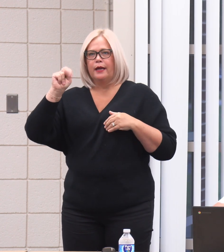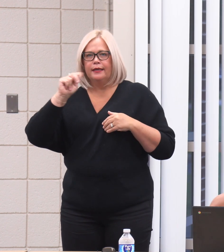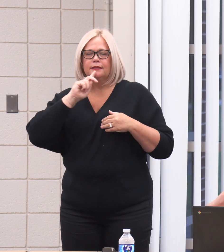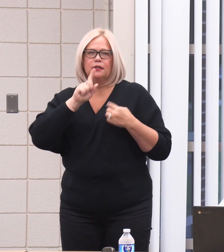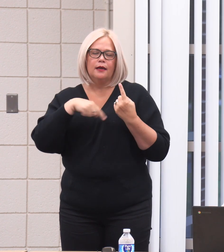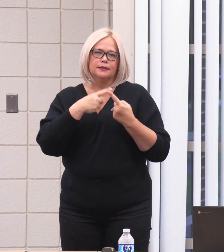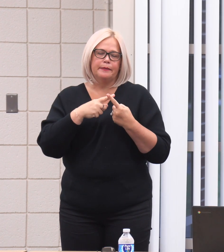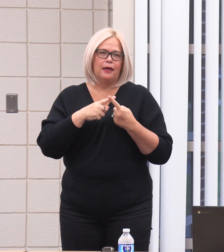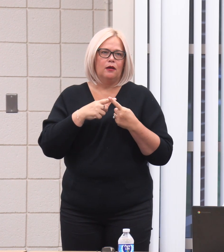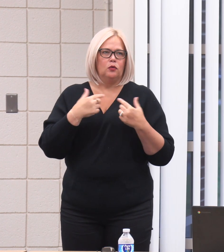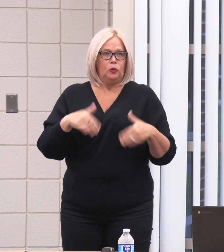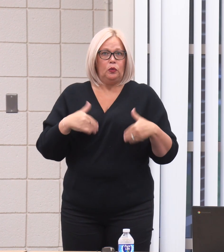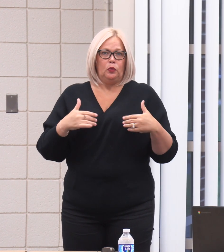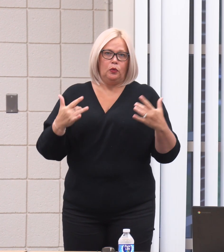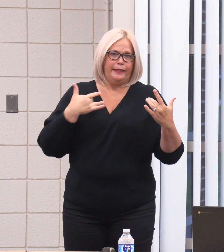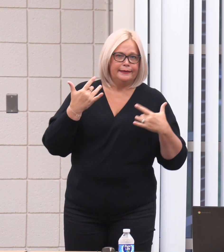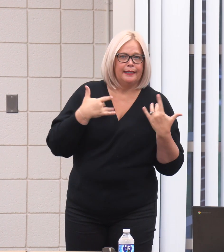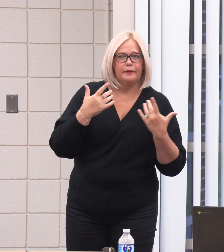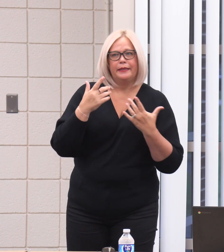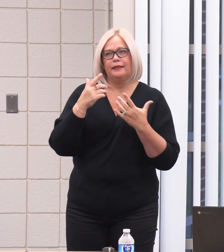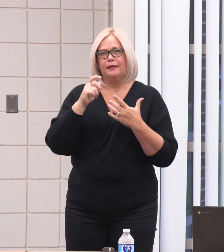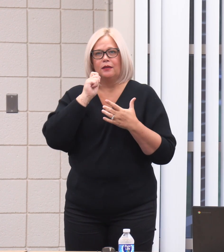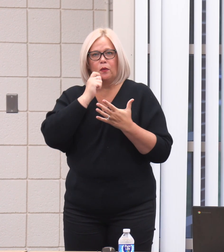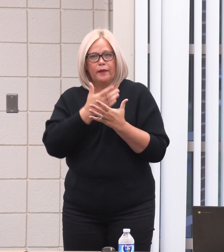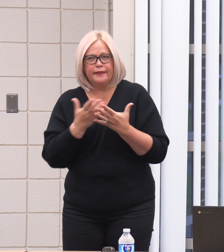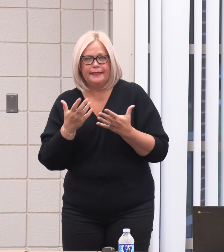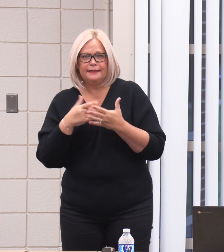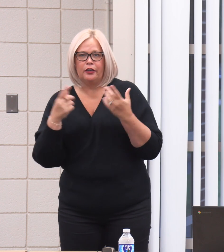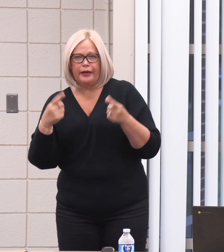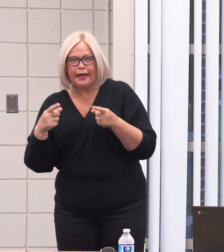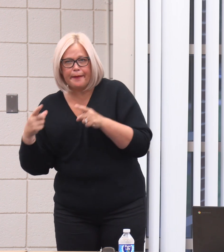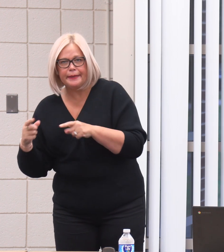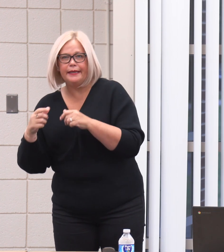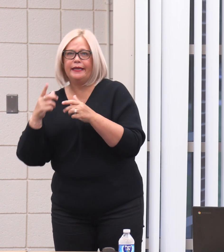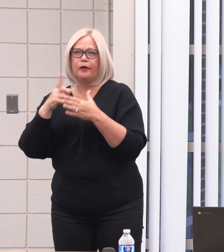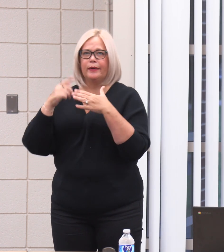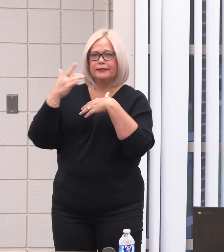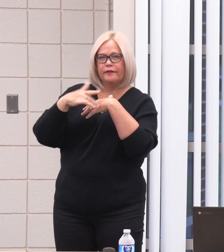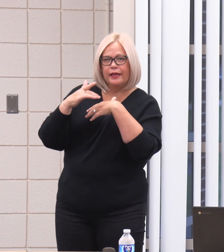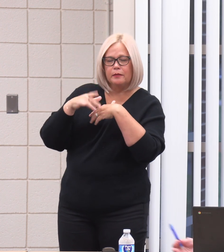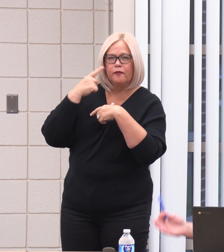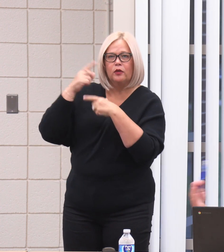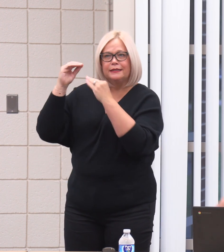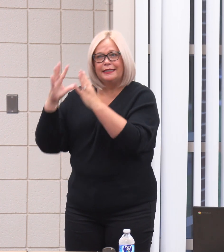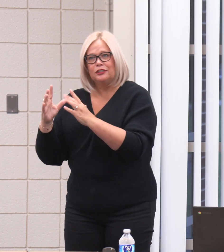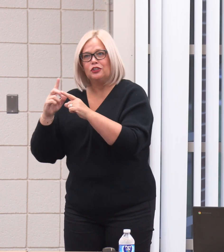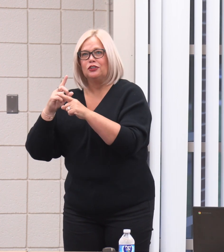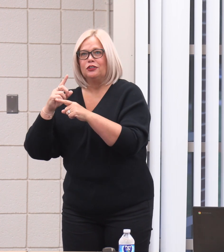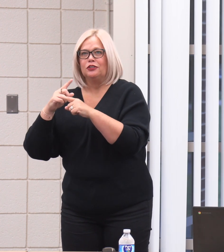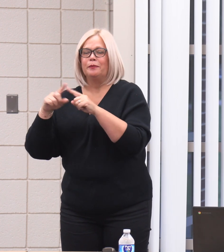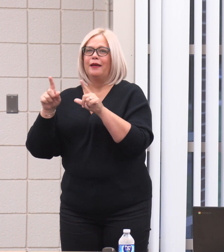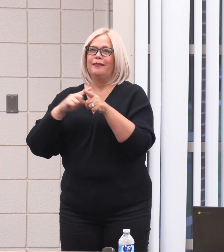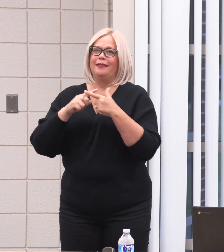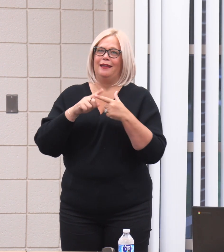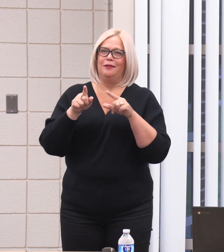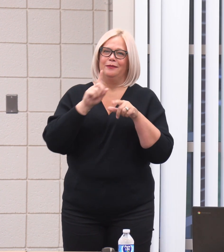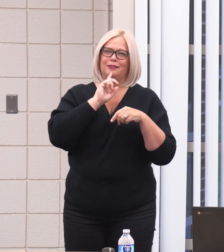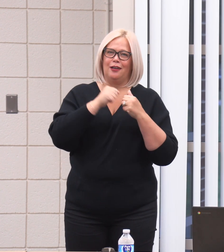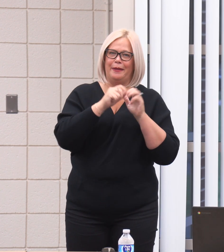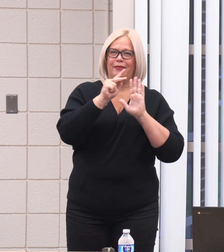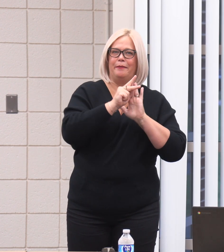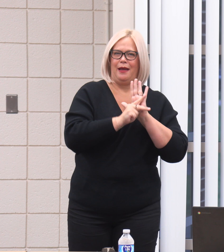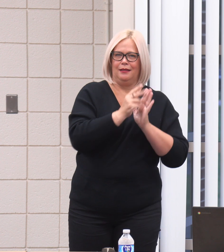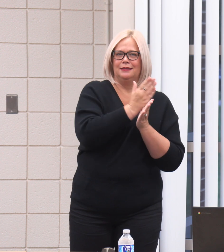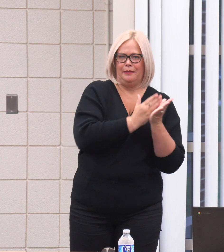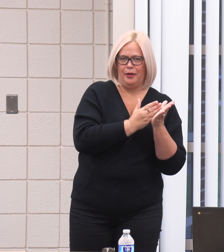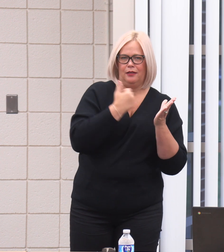excitement and some of the things that it, you know, makes available to teachers. But then there's the policy side that we